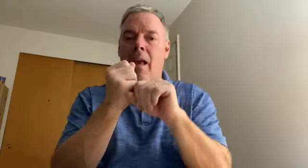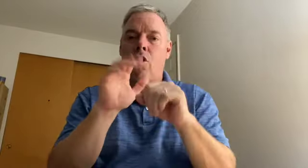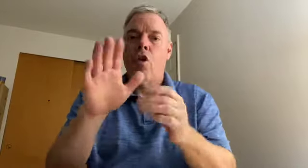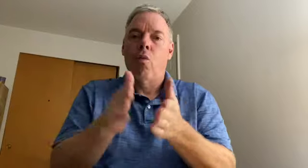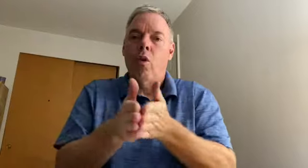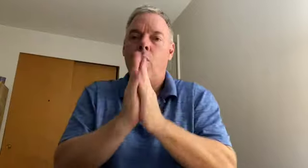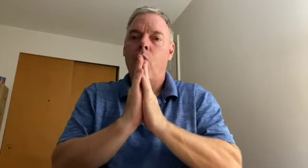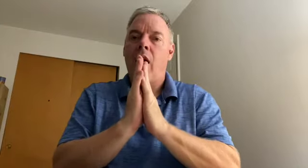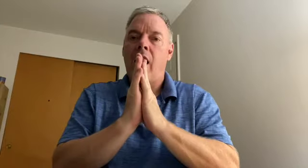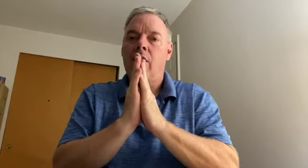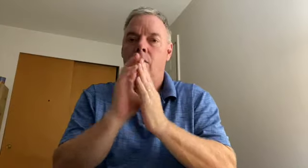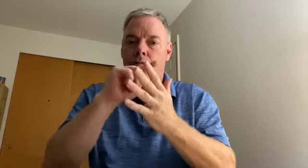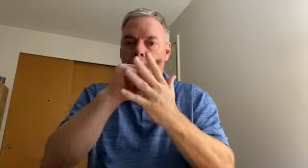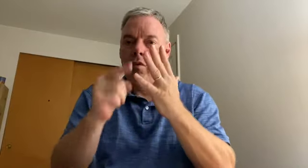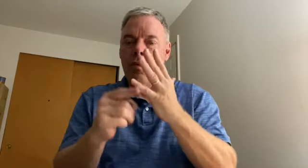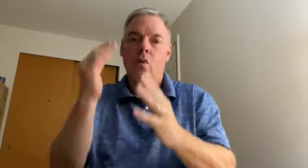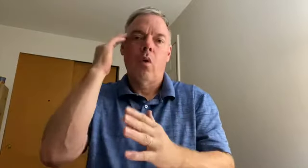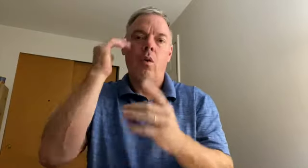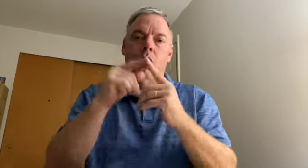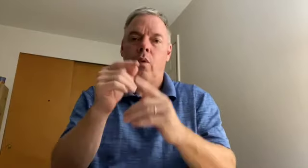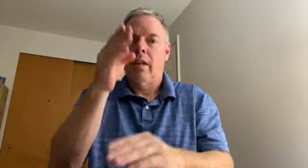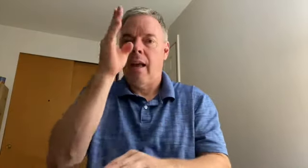petition with thanksgiving